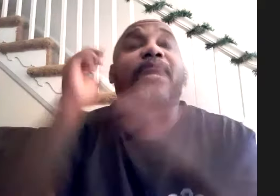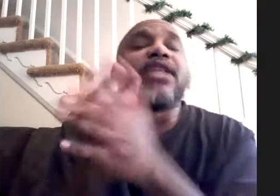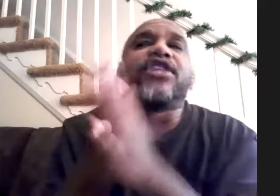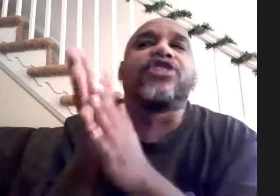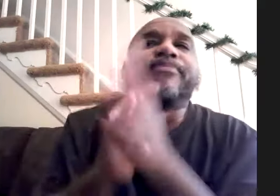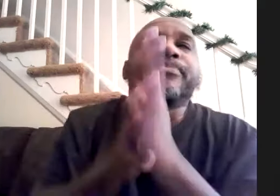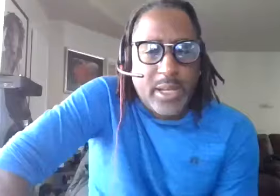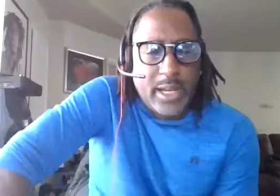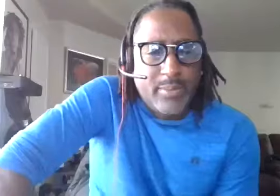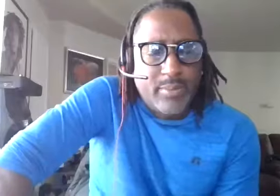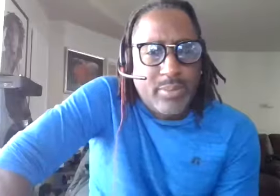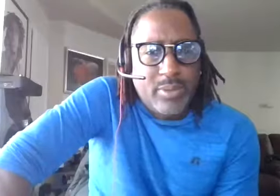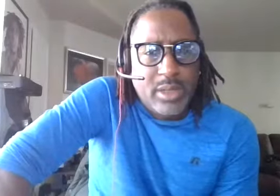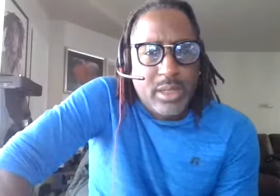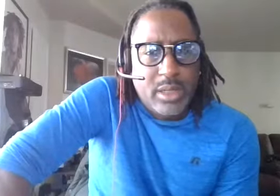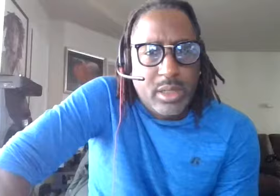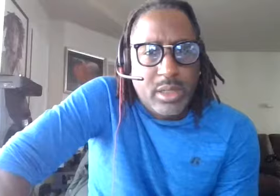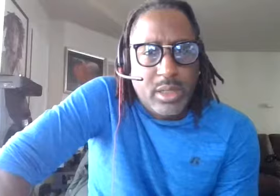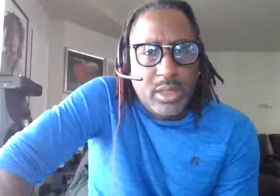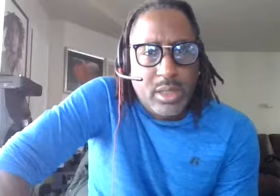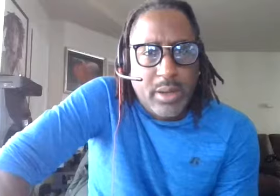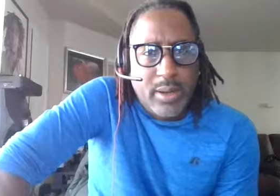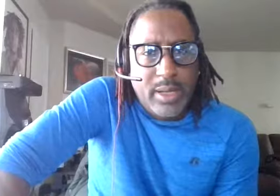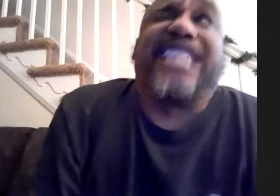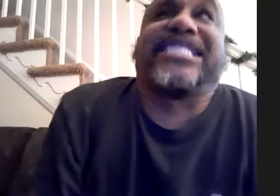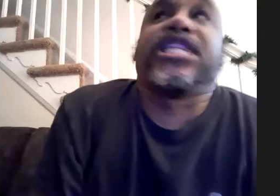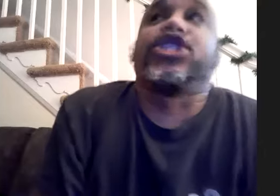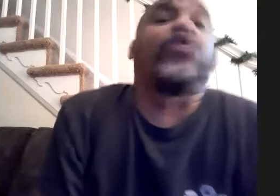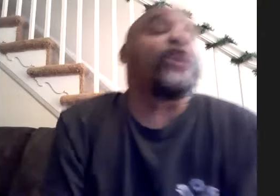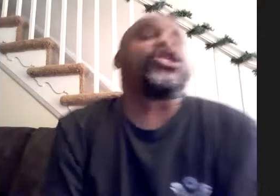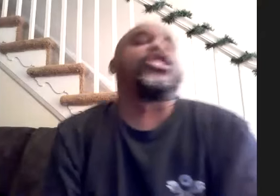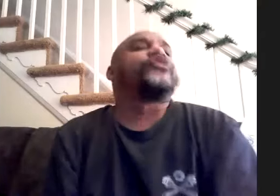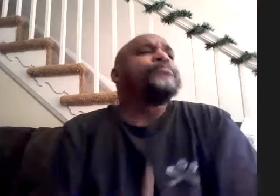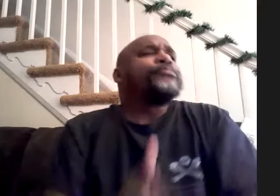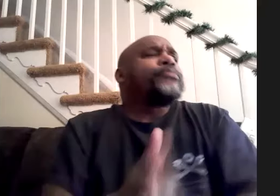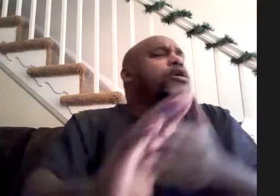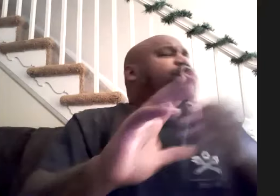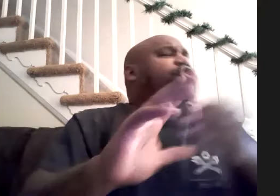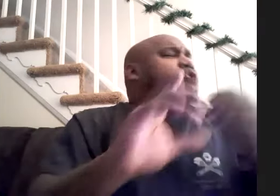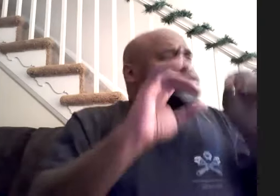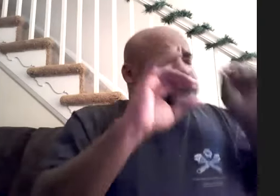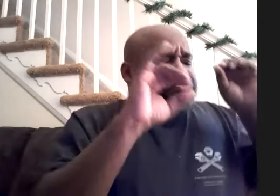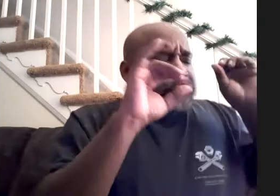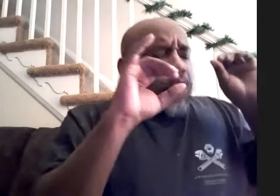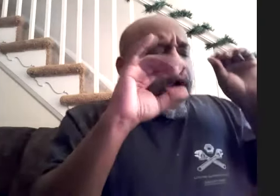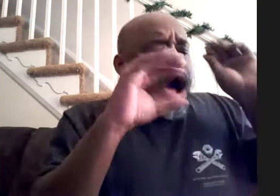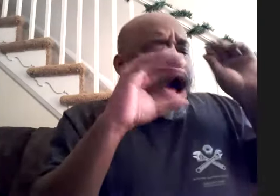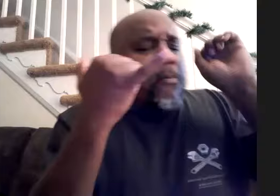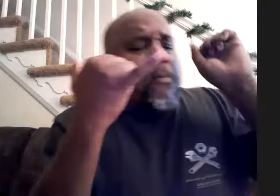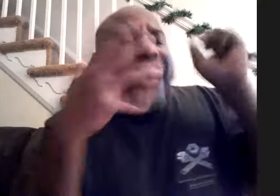years okay and he taught in douglas city for about i'd say at least 20 plus years okay so um basically